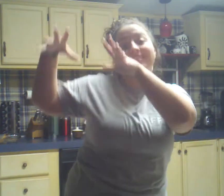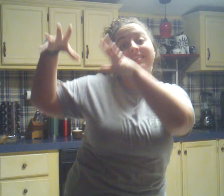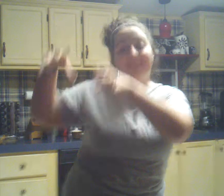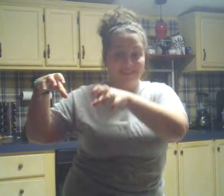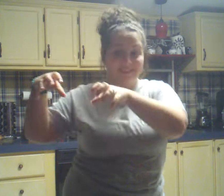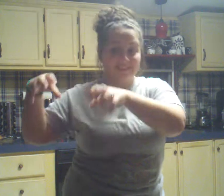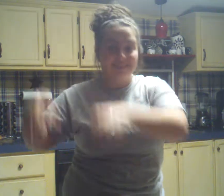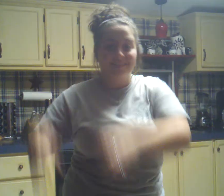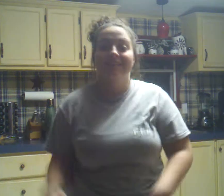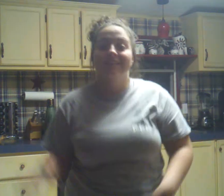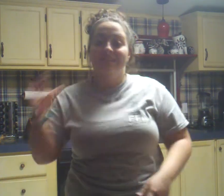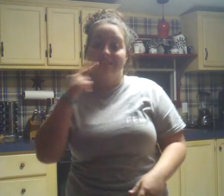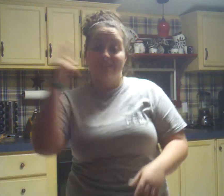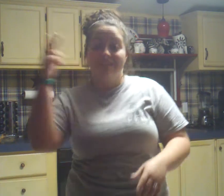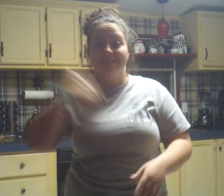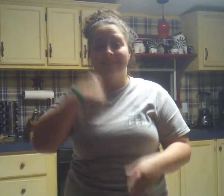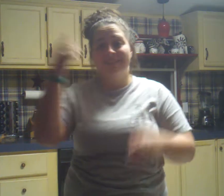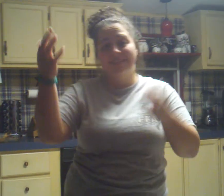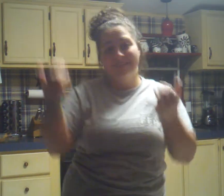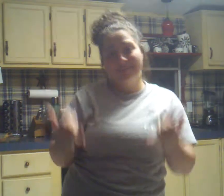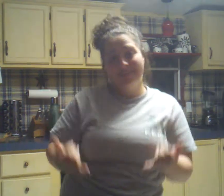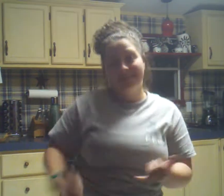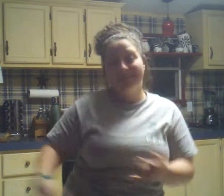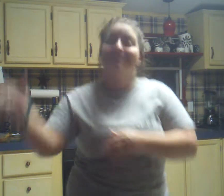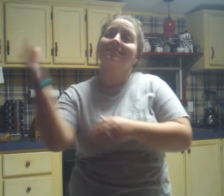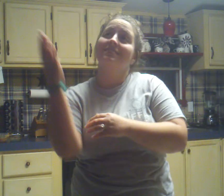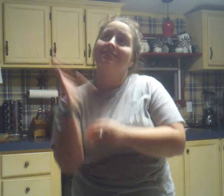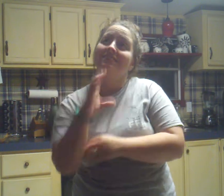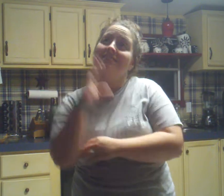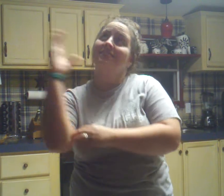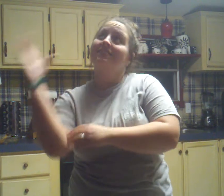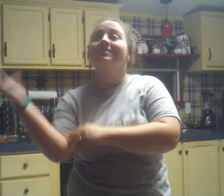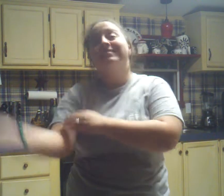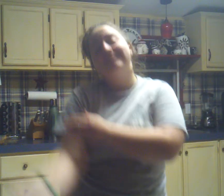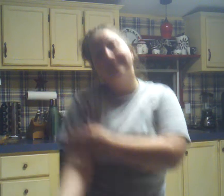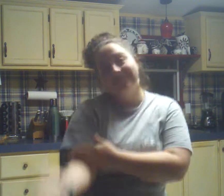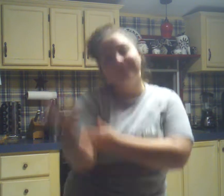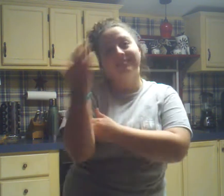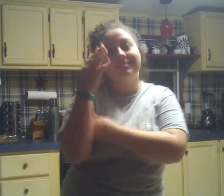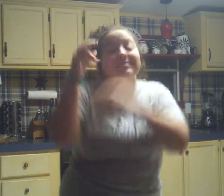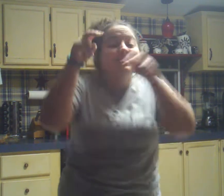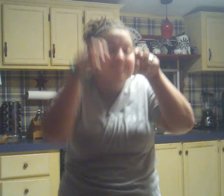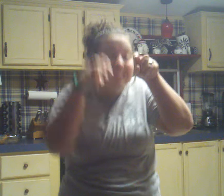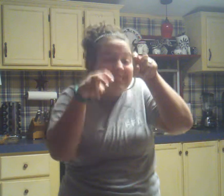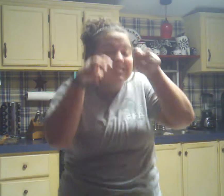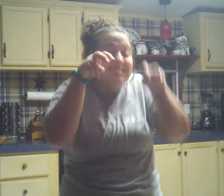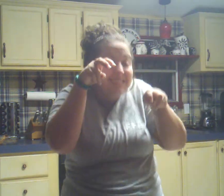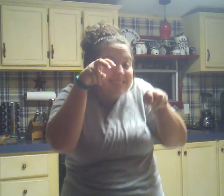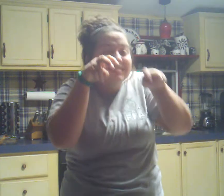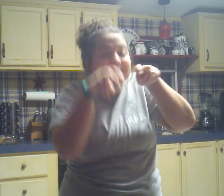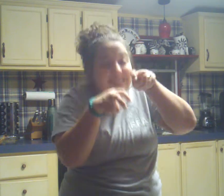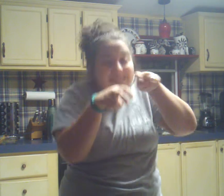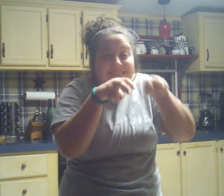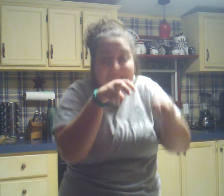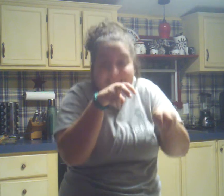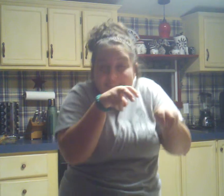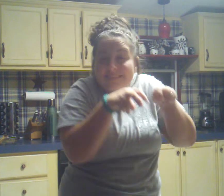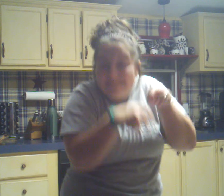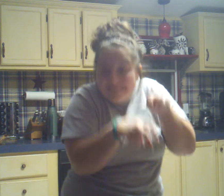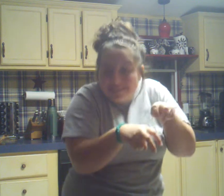massage. I can see me now on Christmas morning creeping down the stairs.